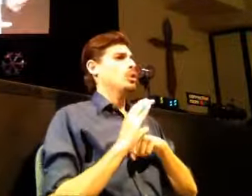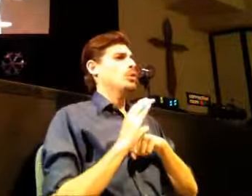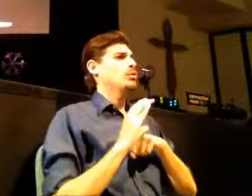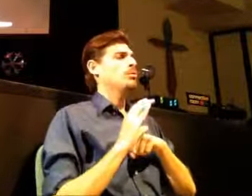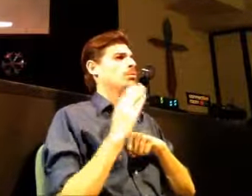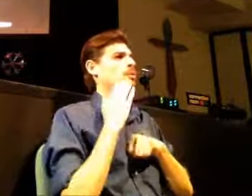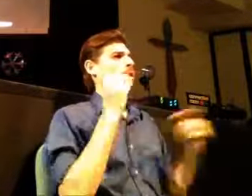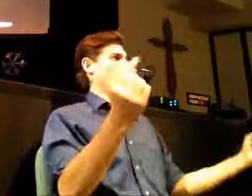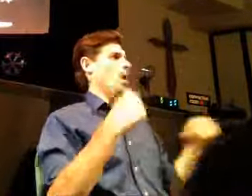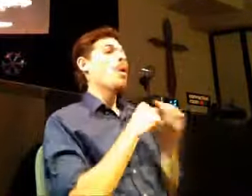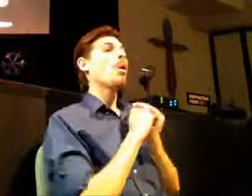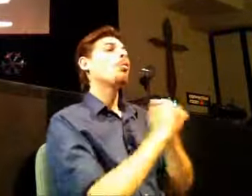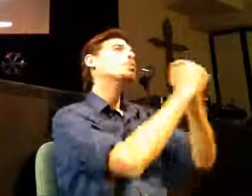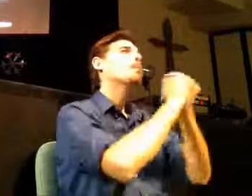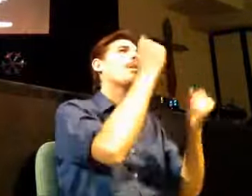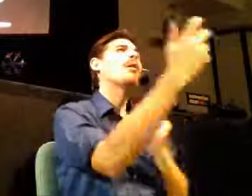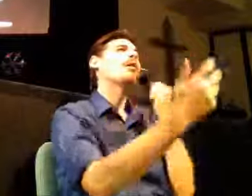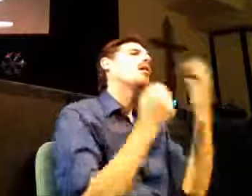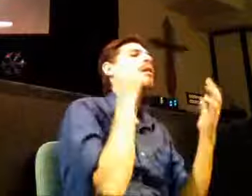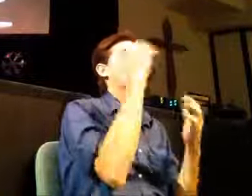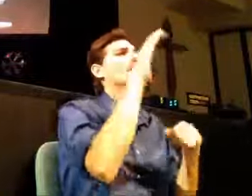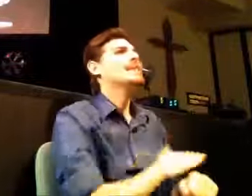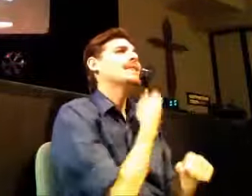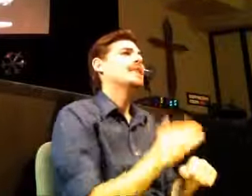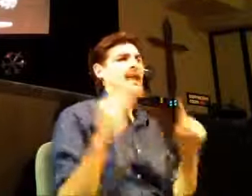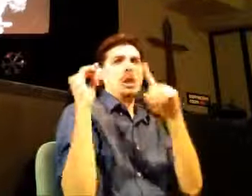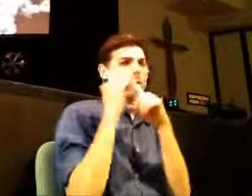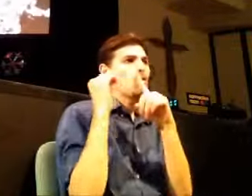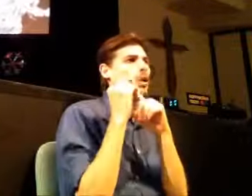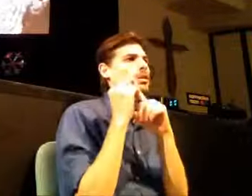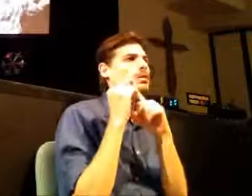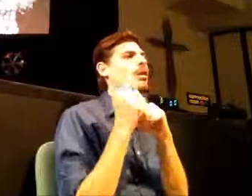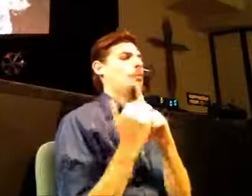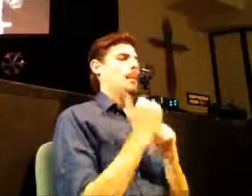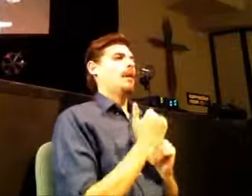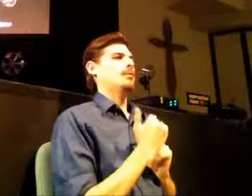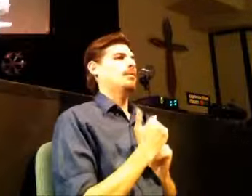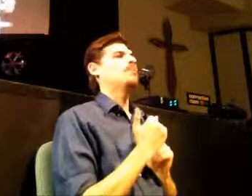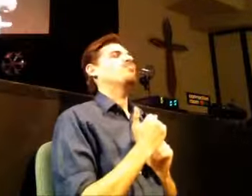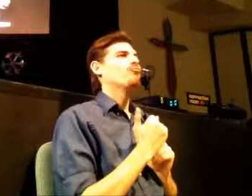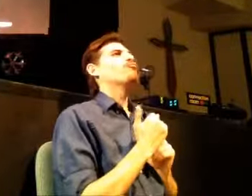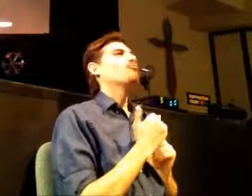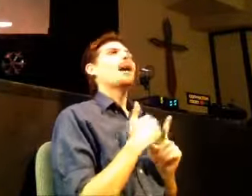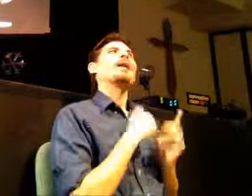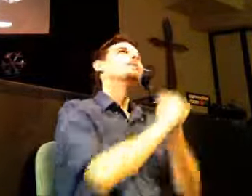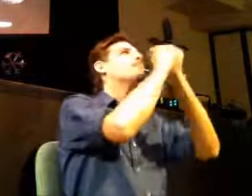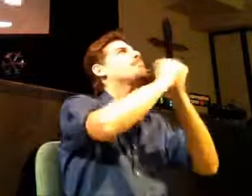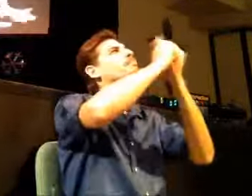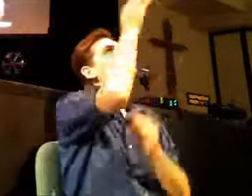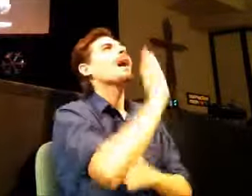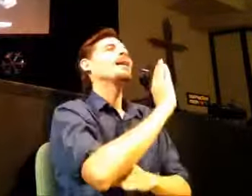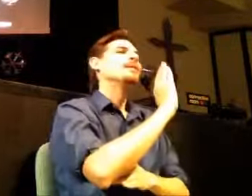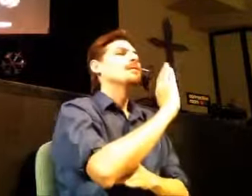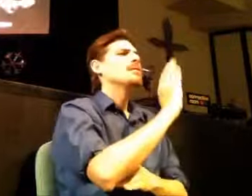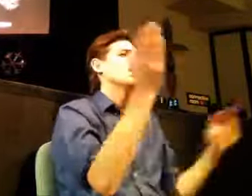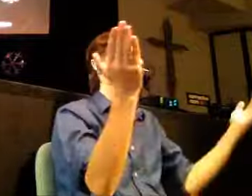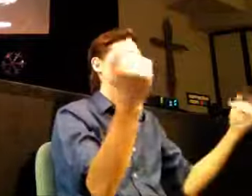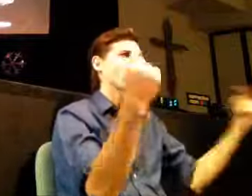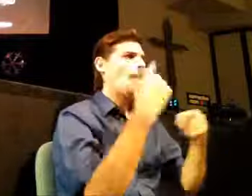we come and we worship, when we sing those songs, part of what's happening when we sing those words, those words remind us of great truths, of where we sit with God and the God that we serve, come and be a part of that. When we teach, when we do things like